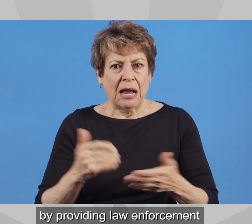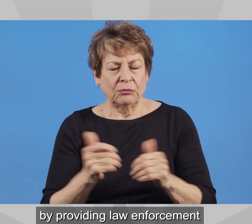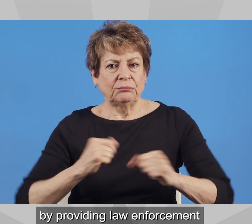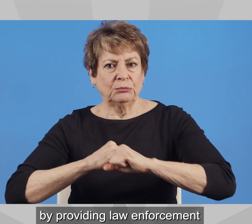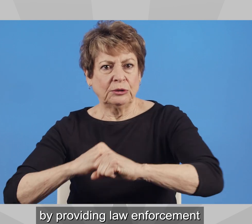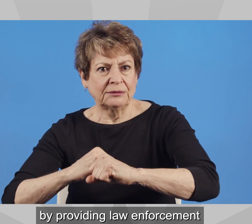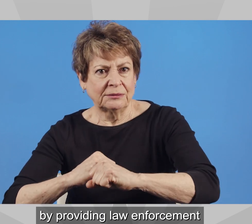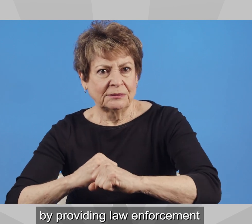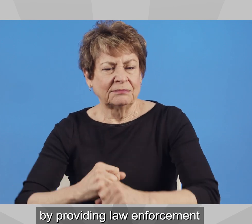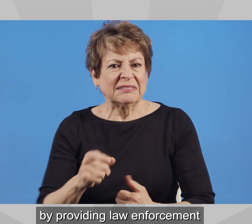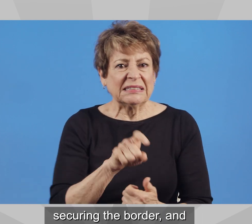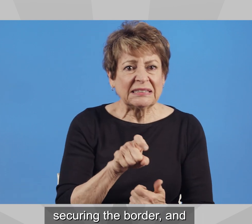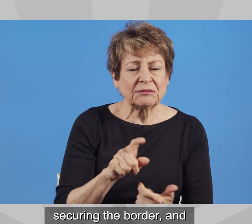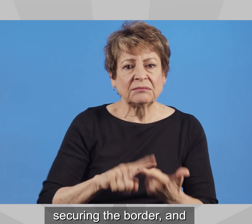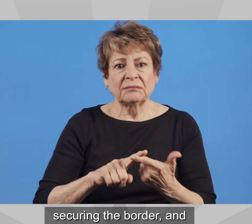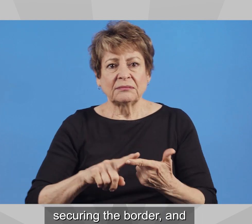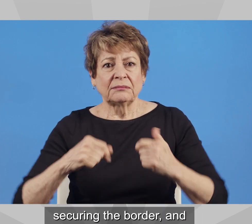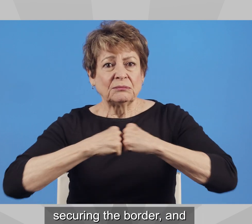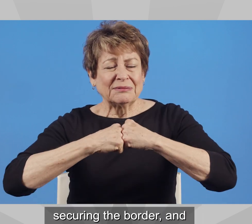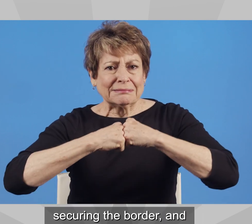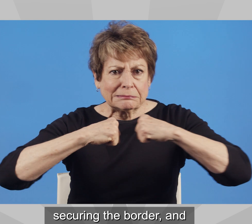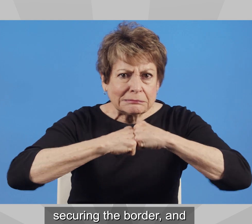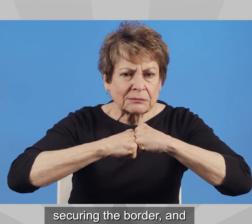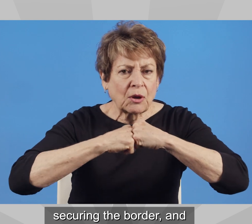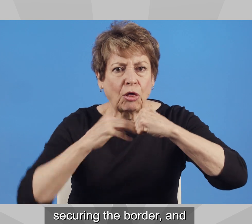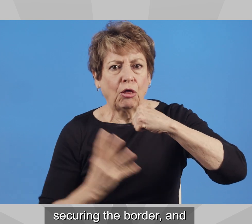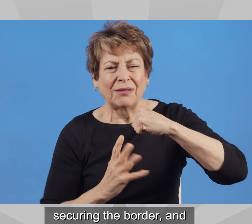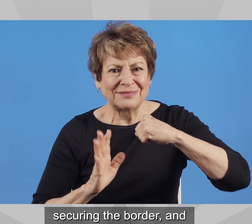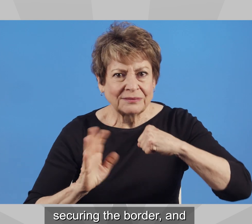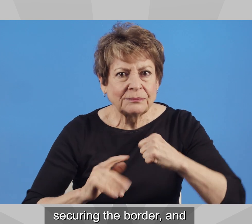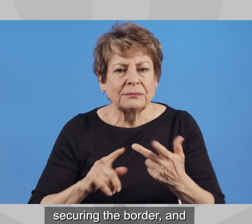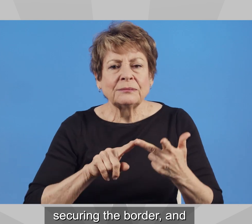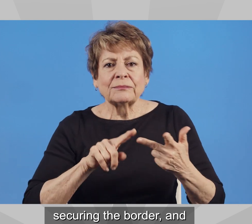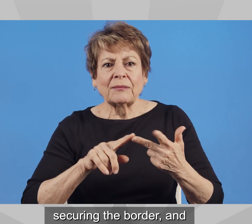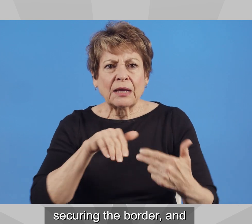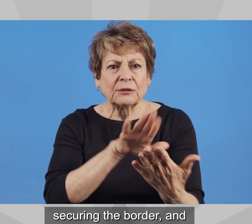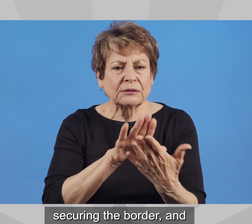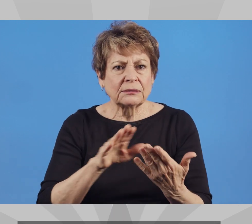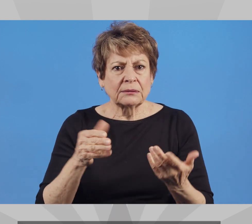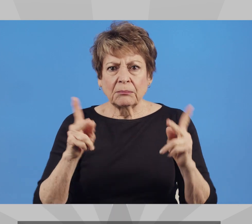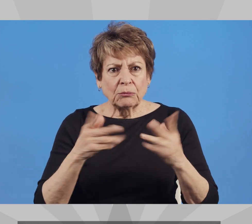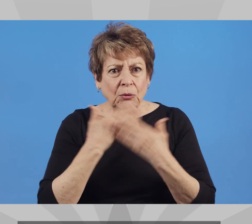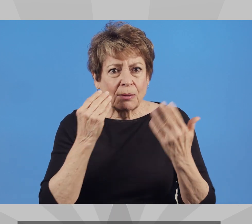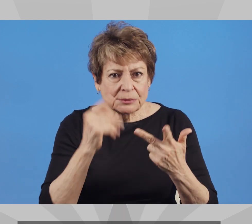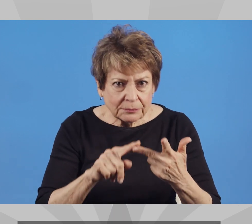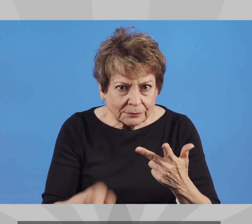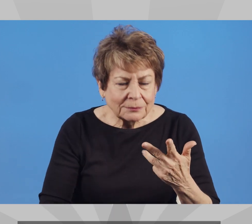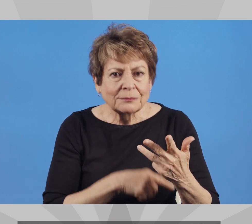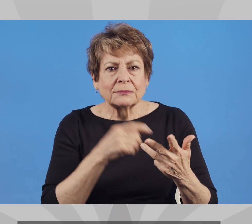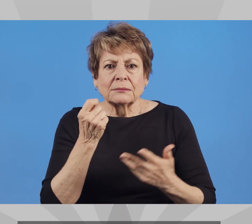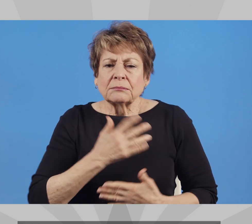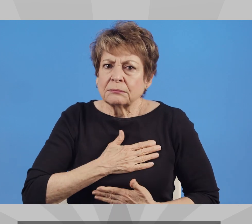tools they need, securing the border, and addressing homelessness with compassion